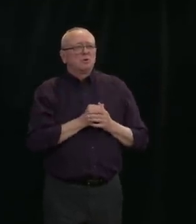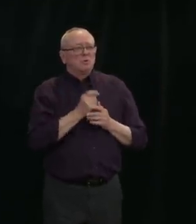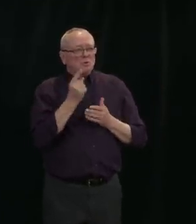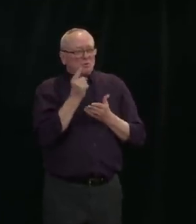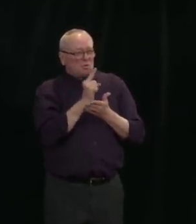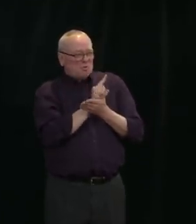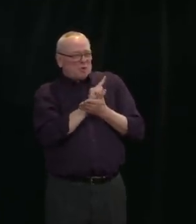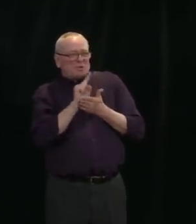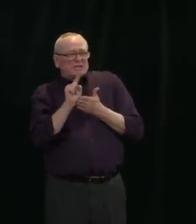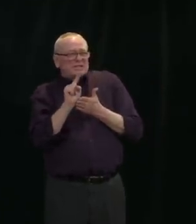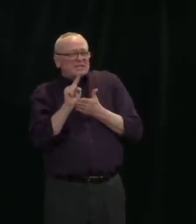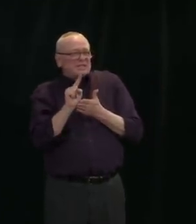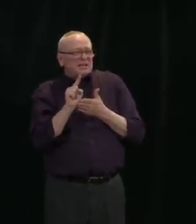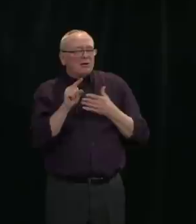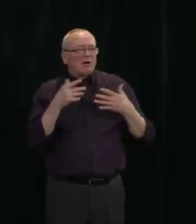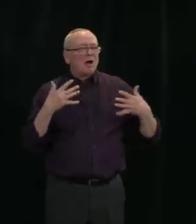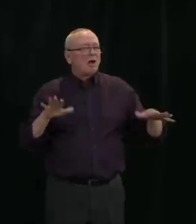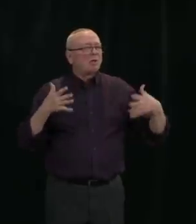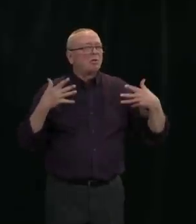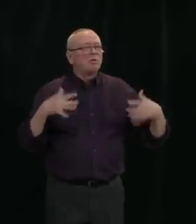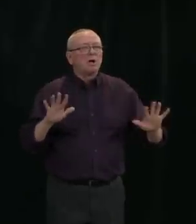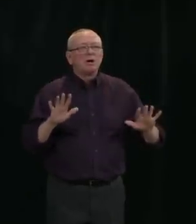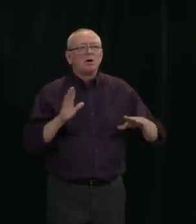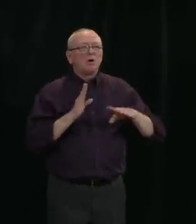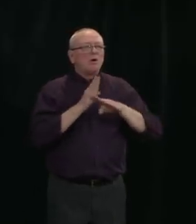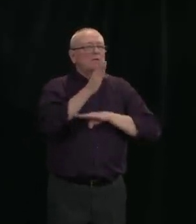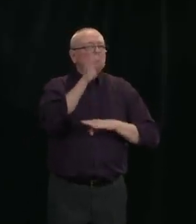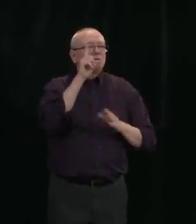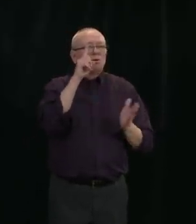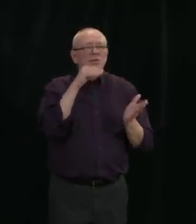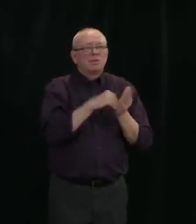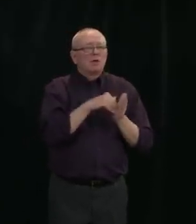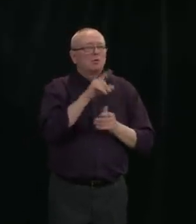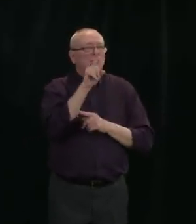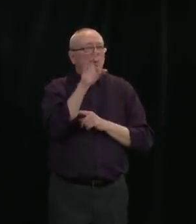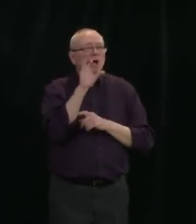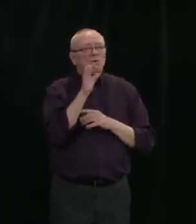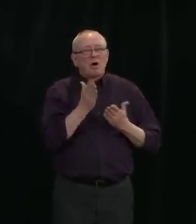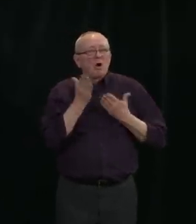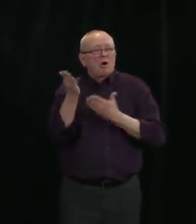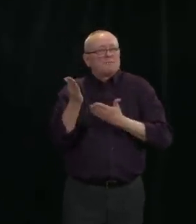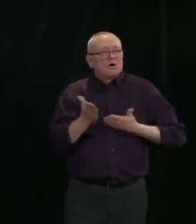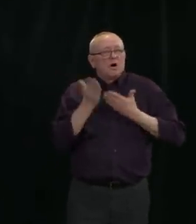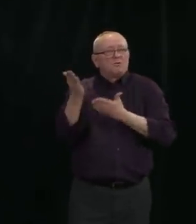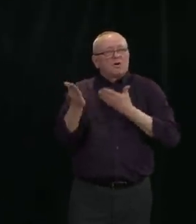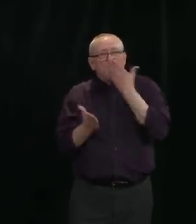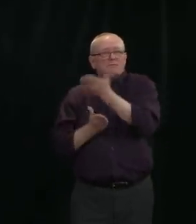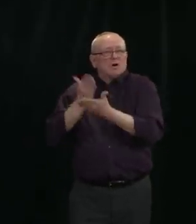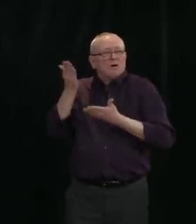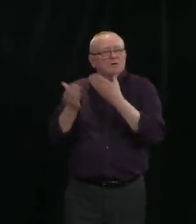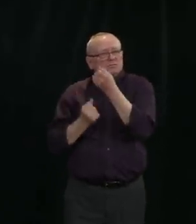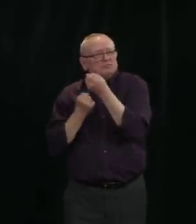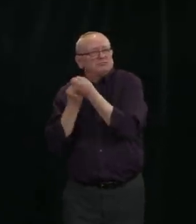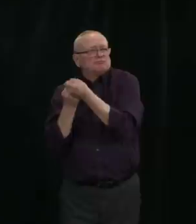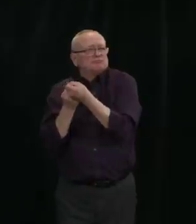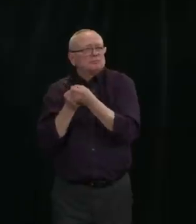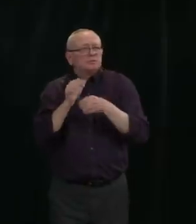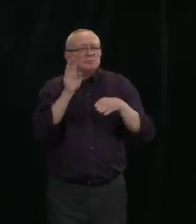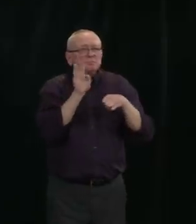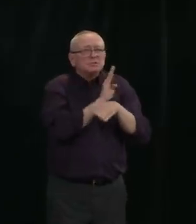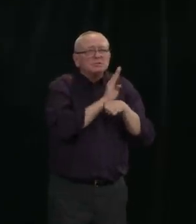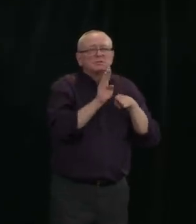we have received more than 1,100 offers of support from businesses and organizations,